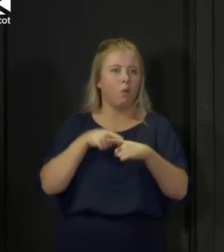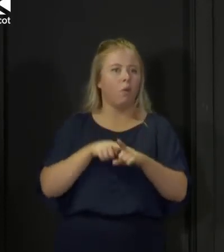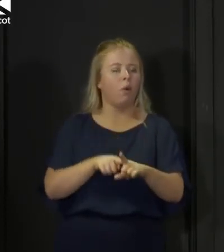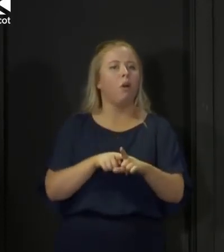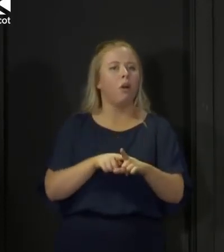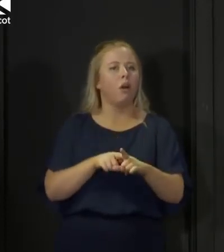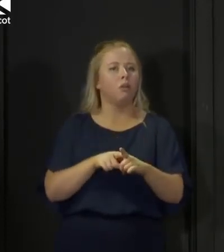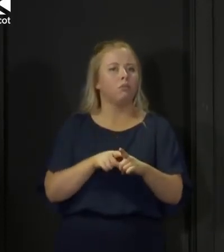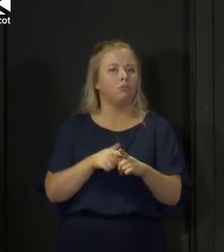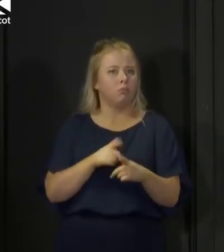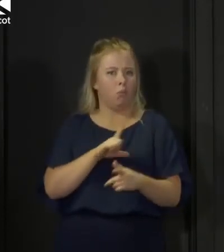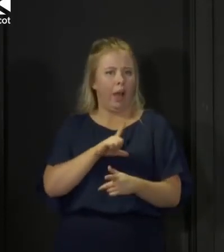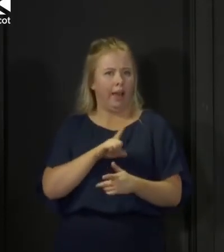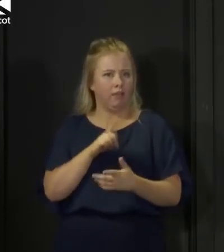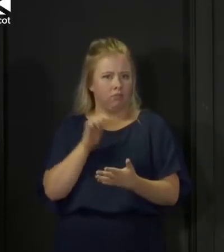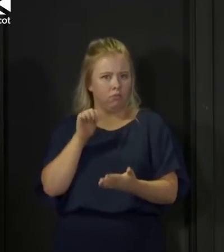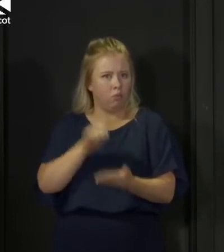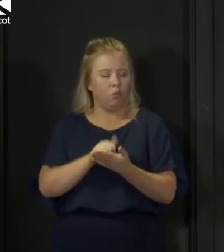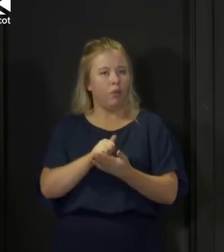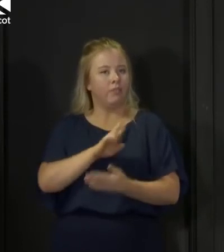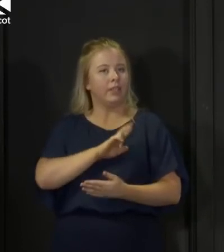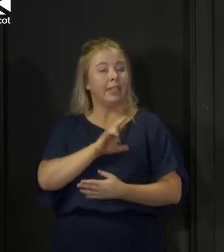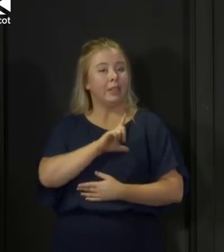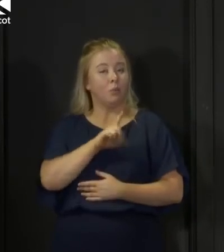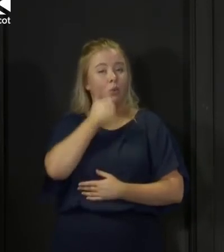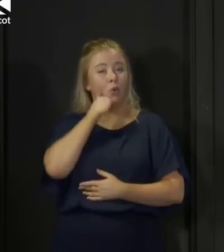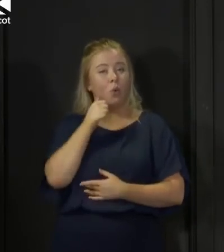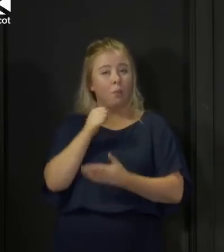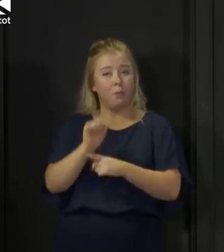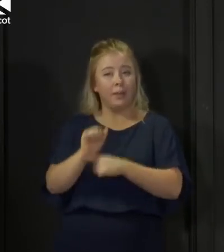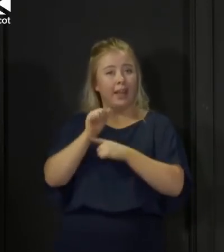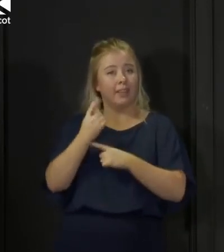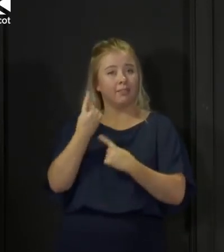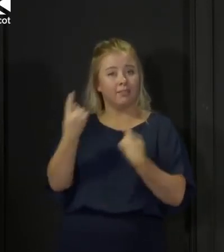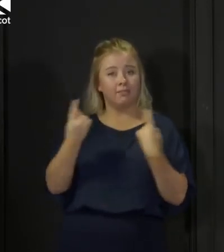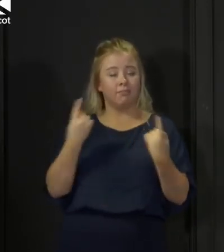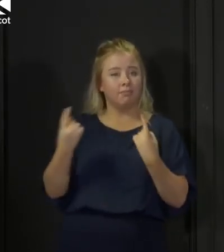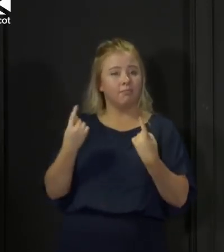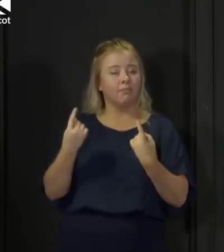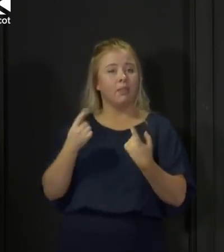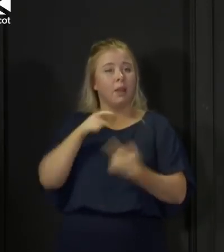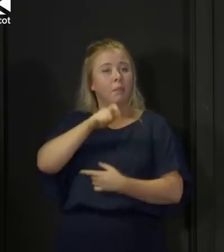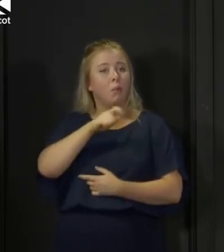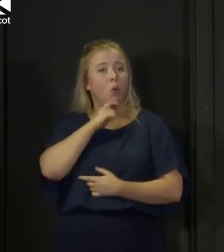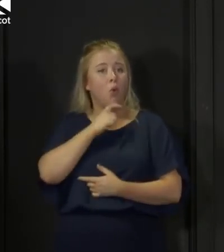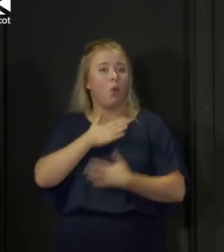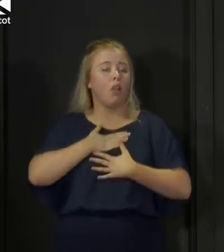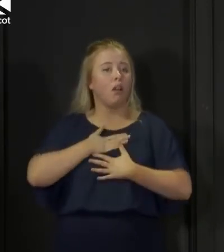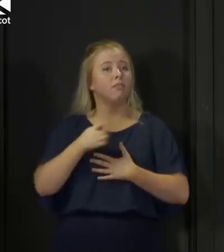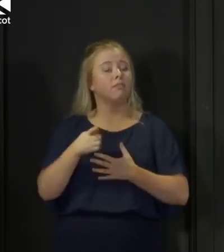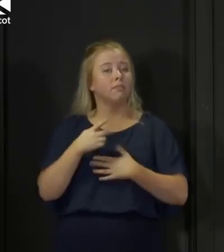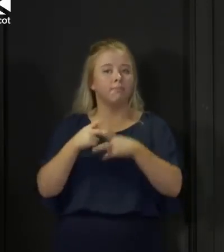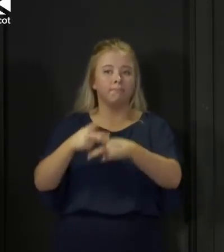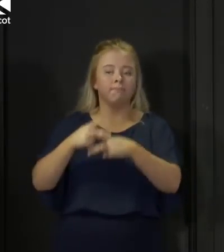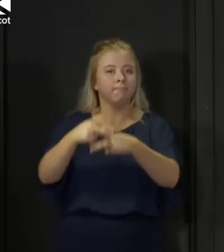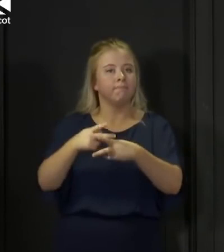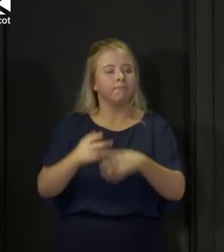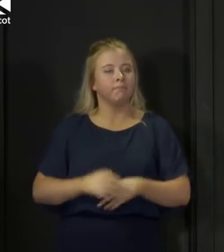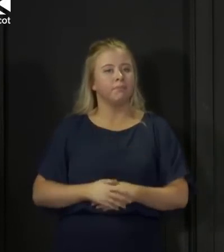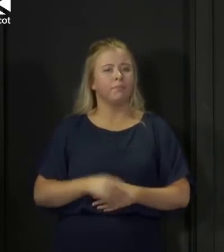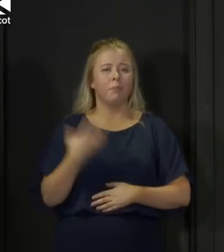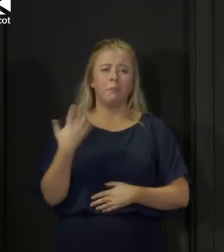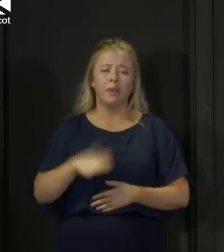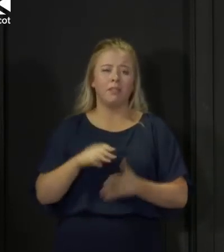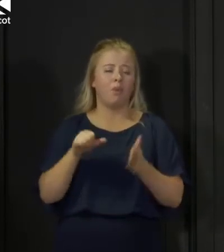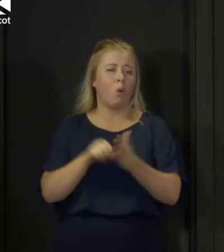that we've given for the right reasons because we all know it's for our own protection and for the protection of those we love we have you know this has been a horrible horrible